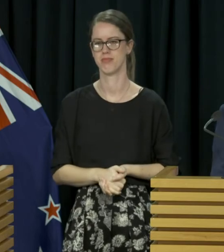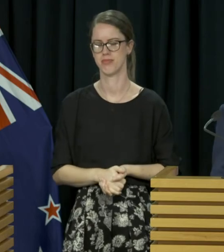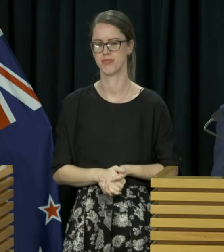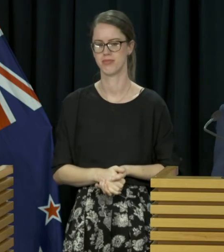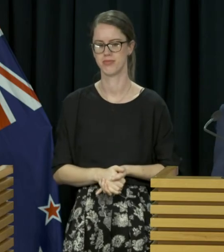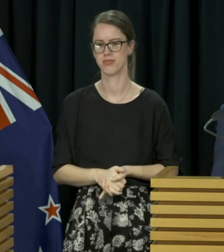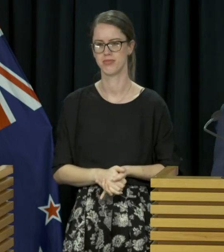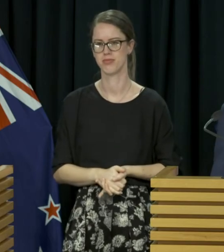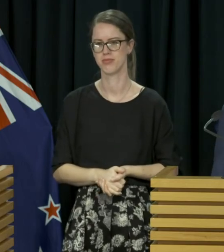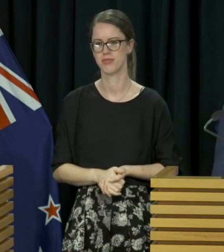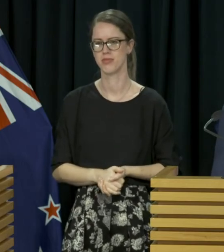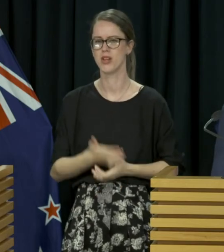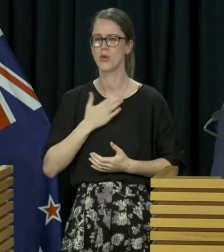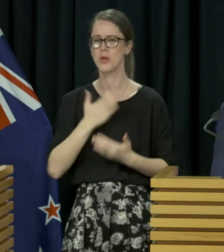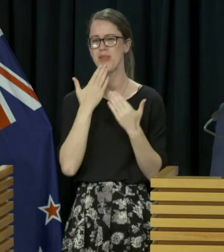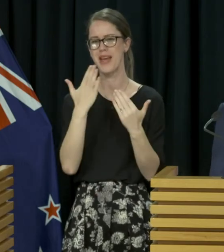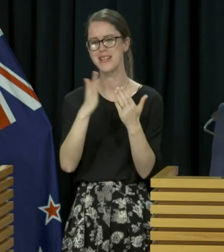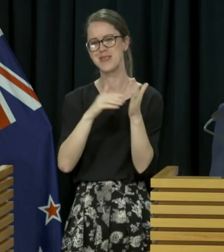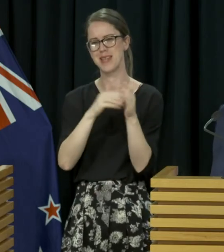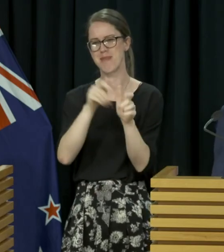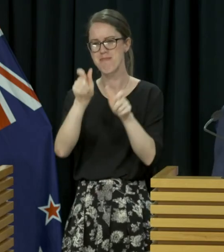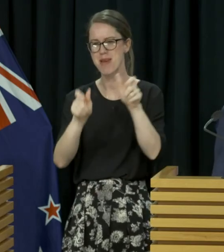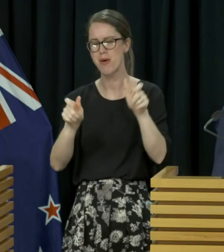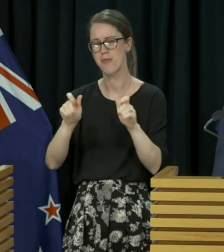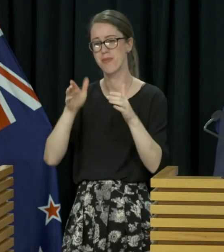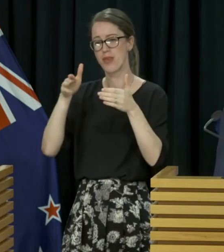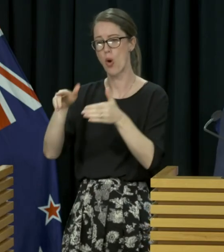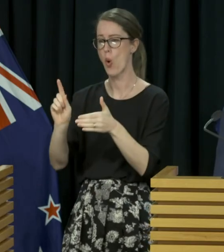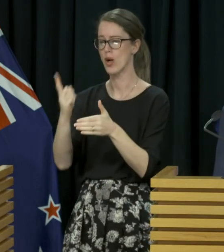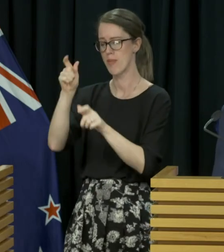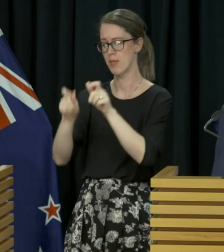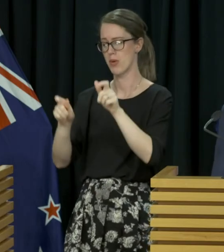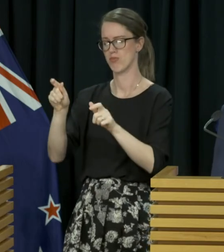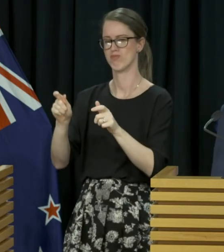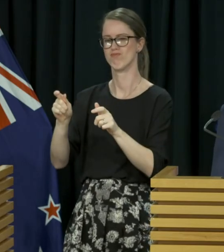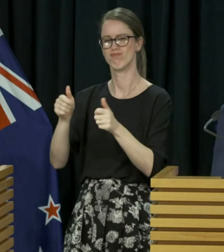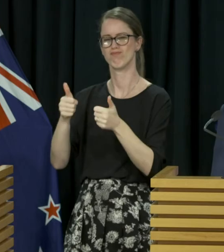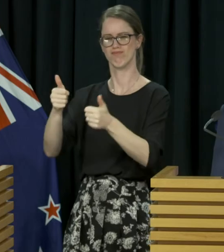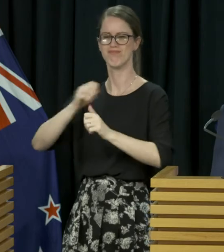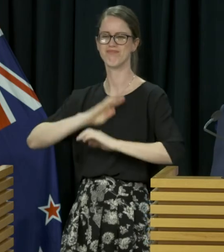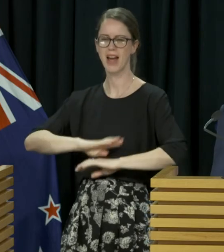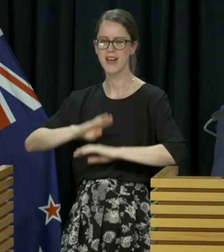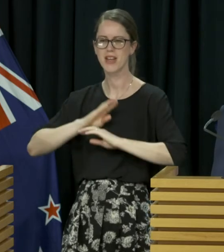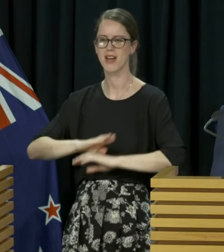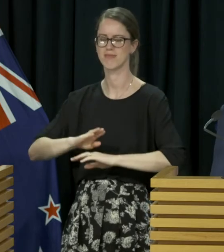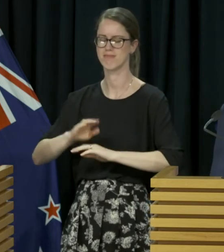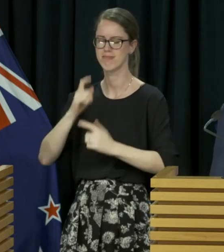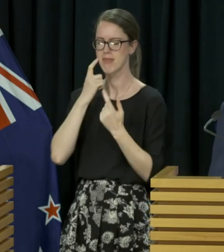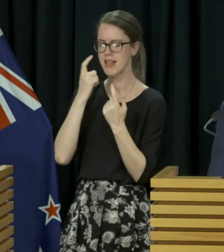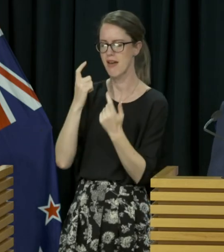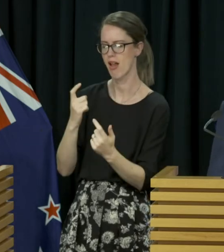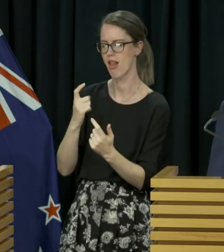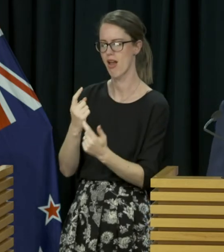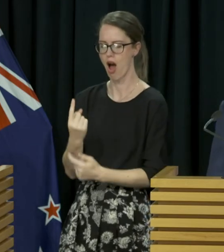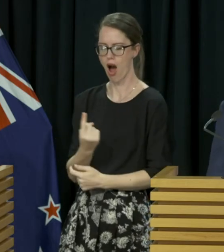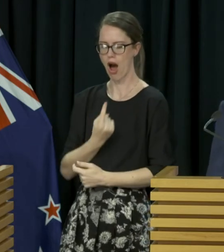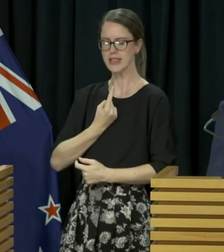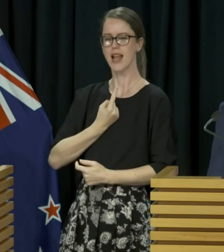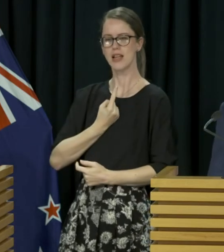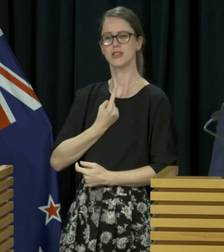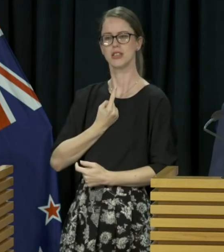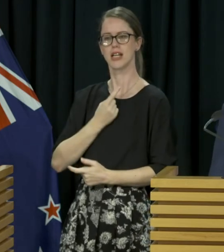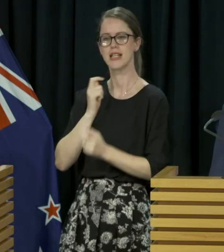I do want to thank New Zealanders especially Aucklanders who are doing the right thing remaining vigilant self-isolating and getting tested